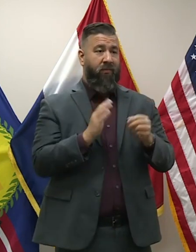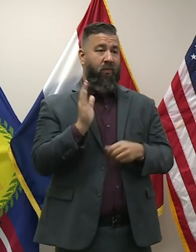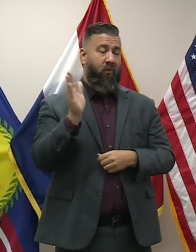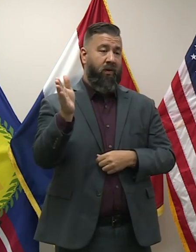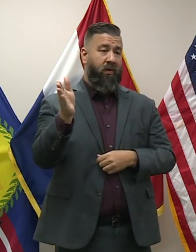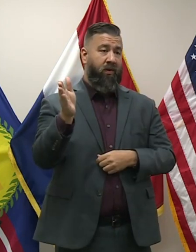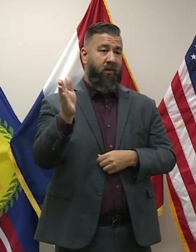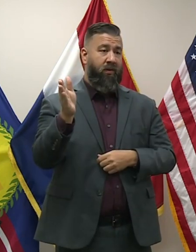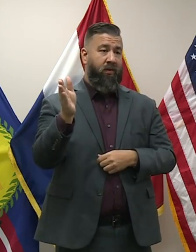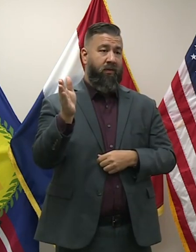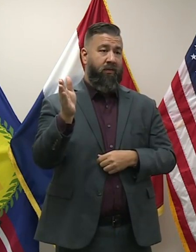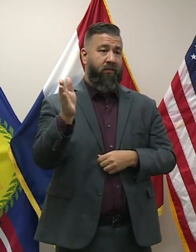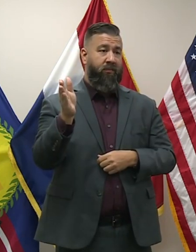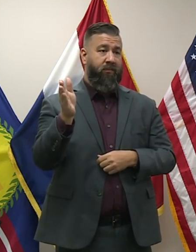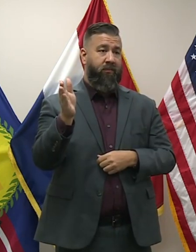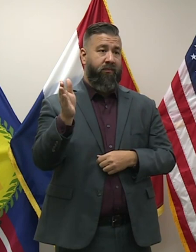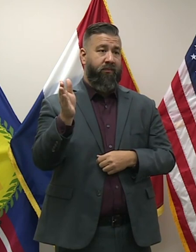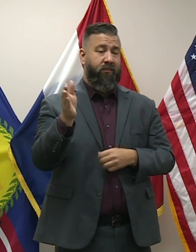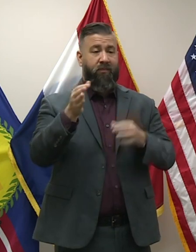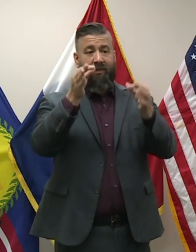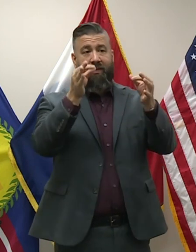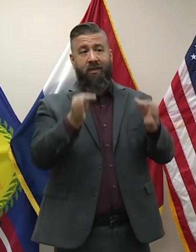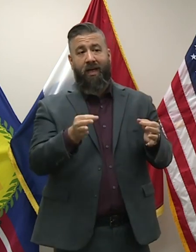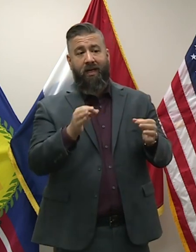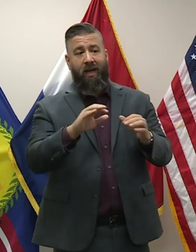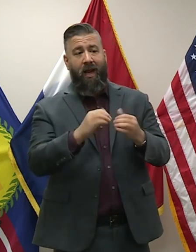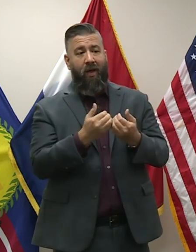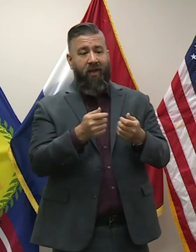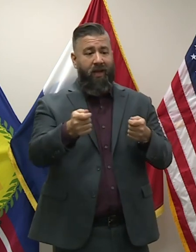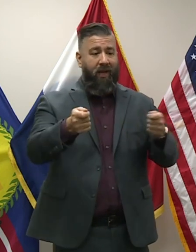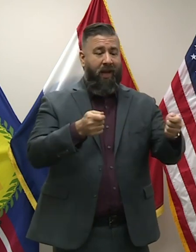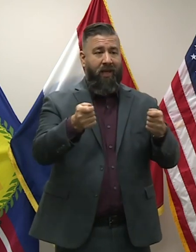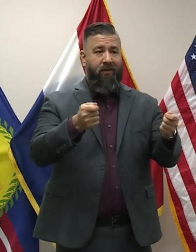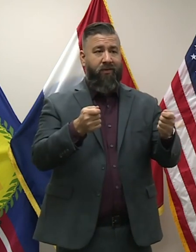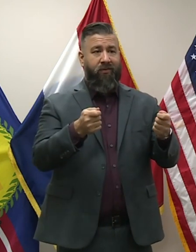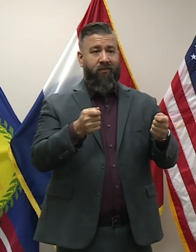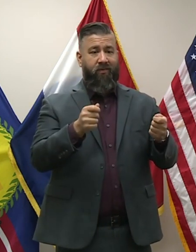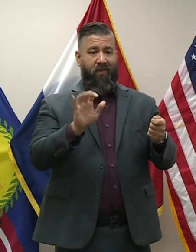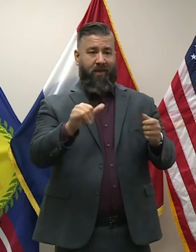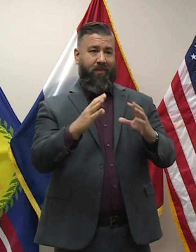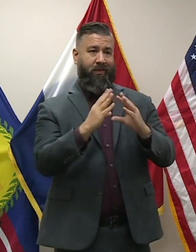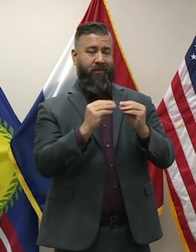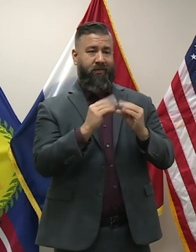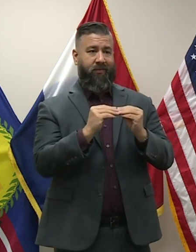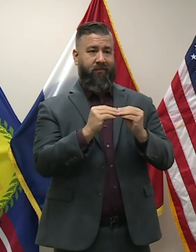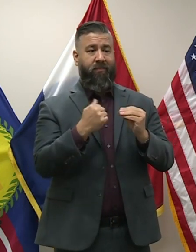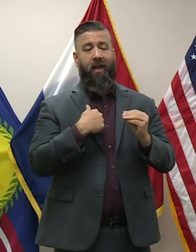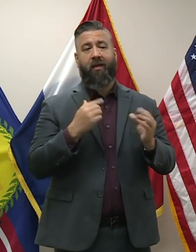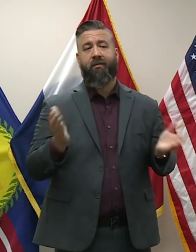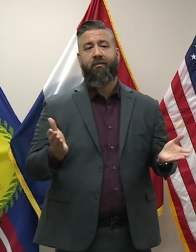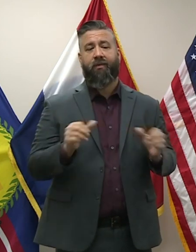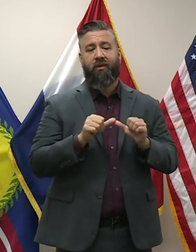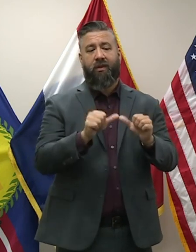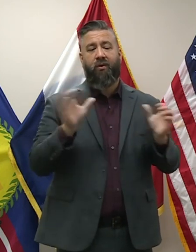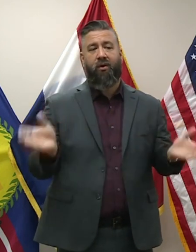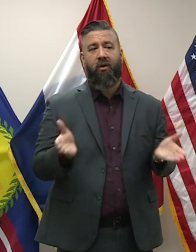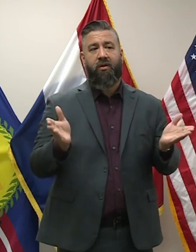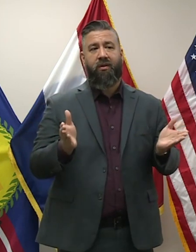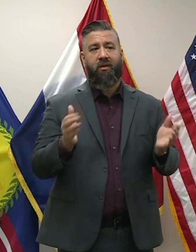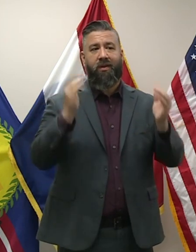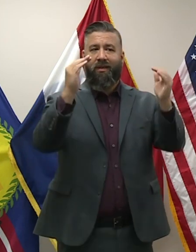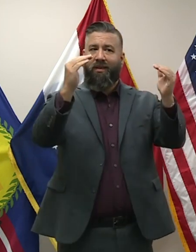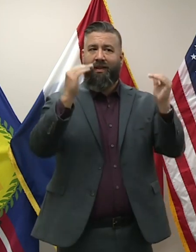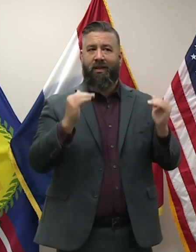determined by the folks running those meetings as to how they handle those conversations. I would continue to encourage de